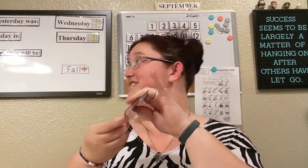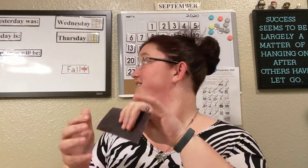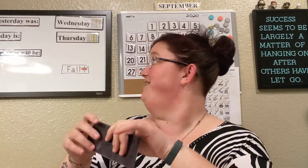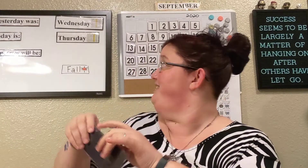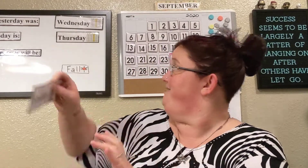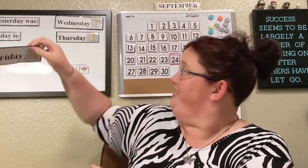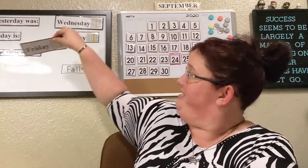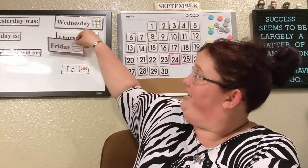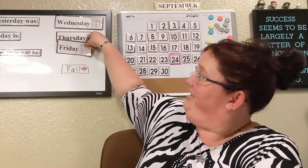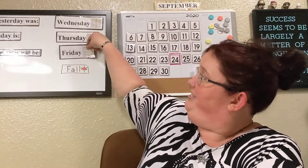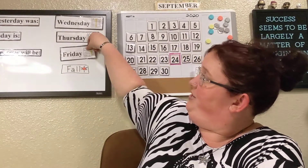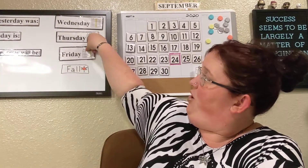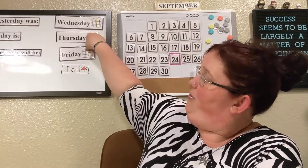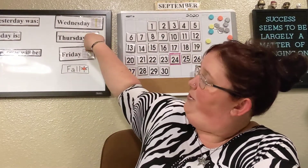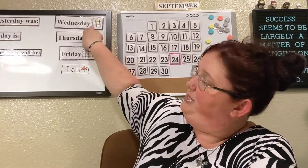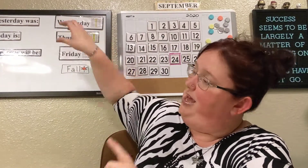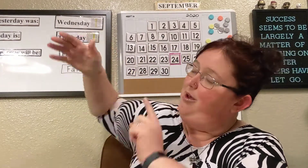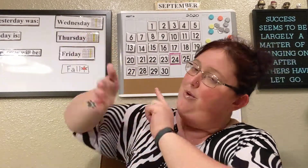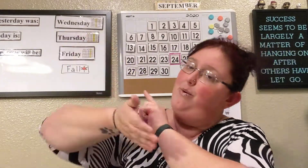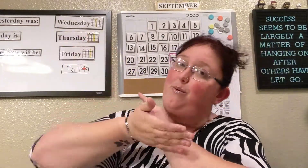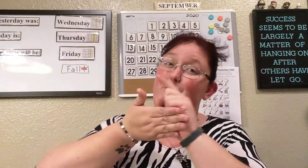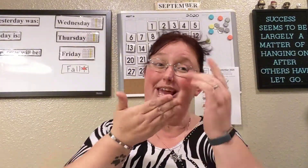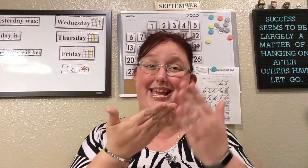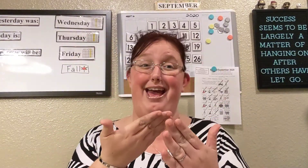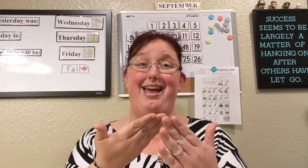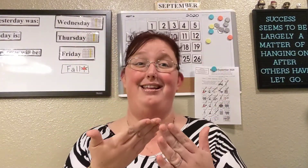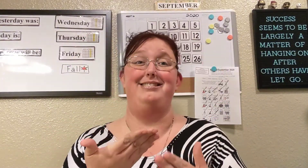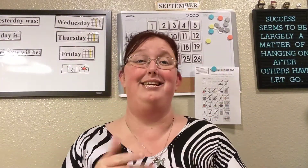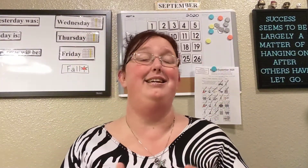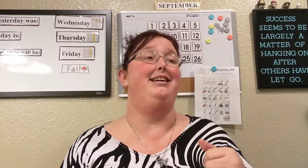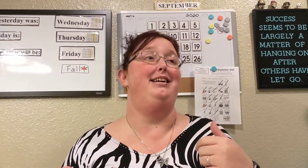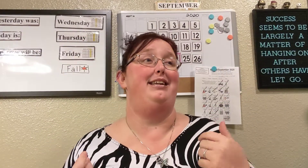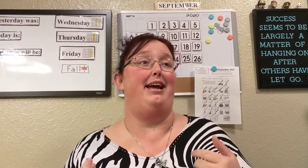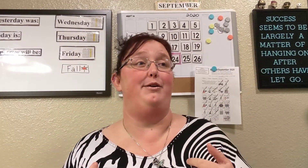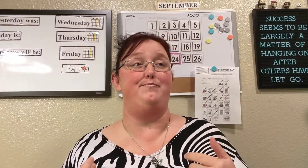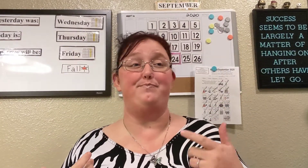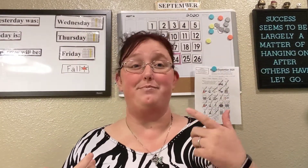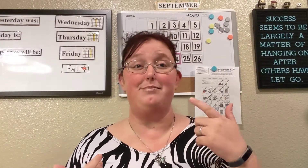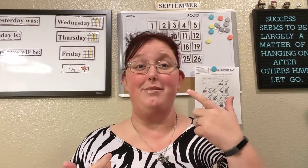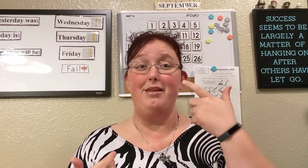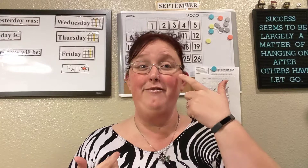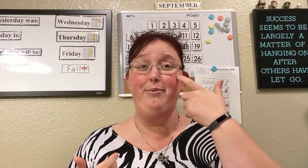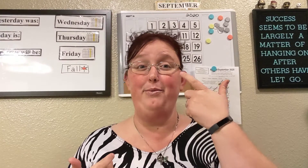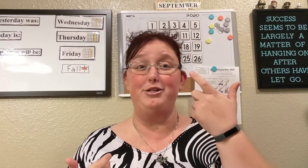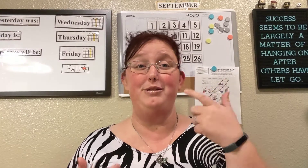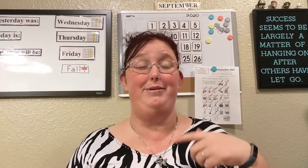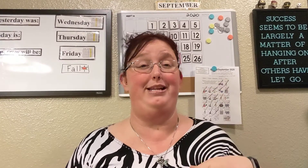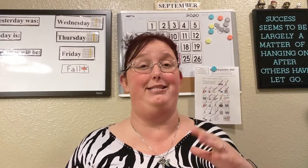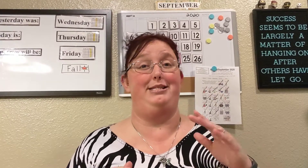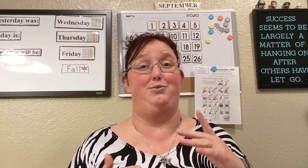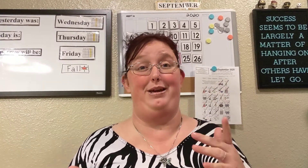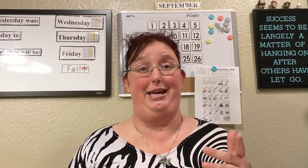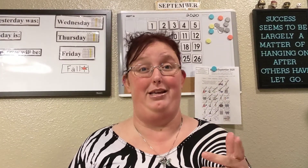Which means it's almost a weekend. Now, if you've been watching meetings this week,